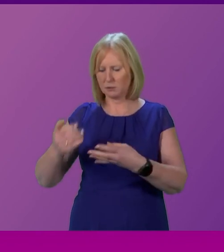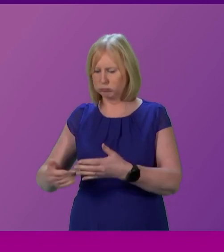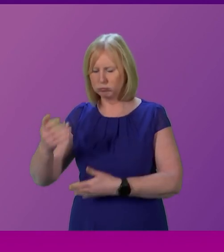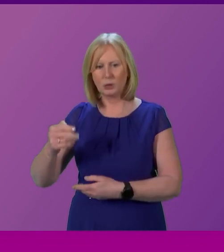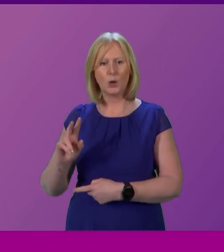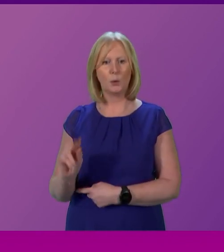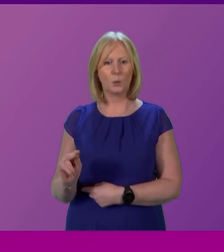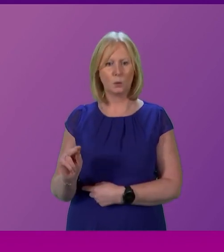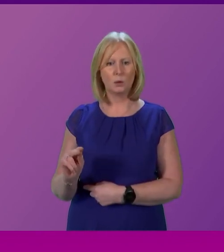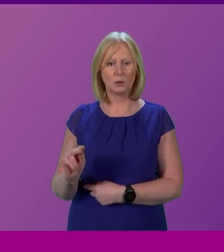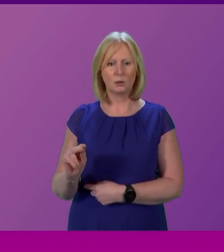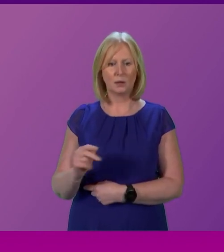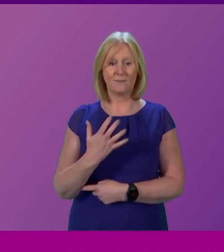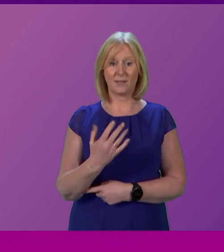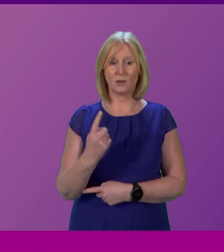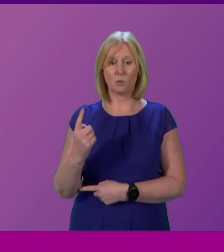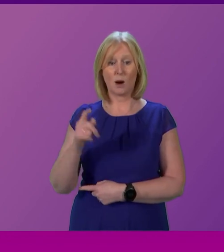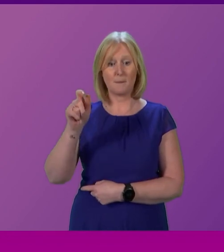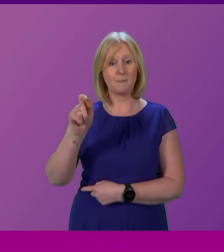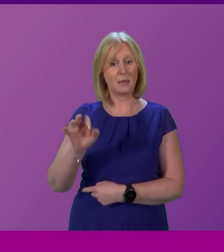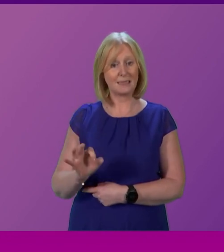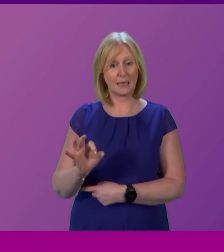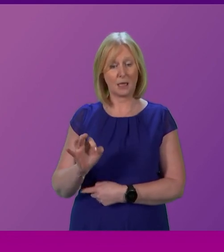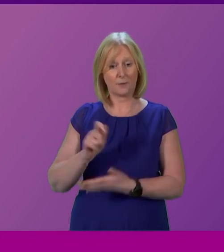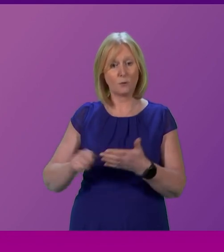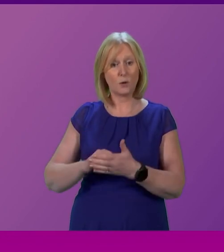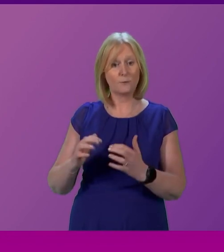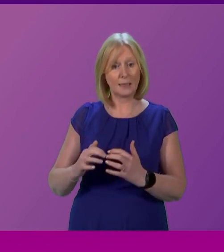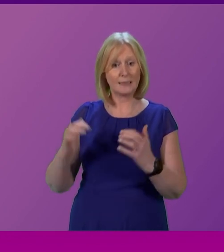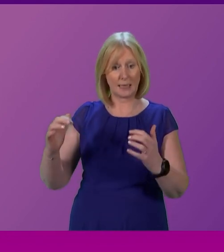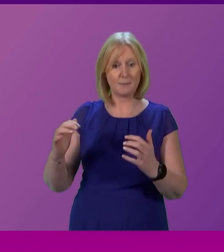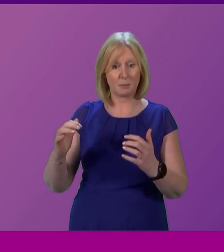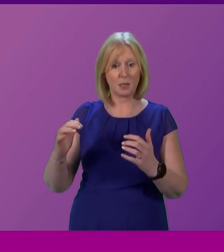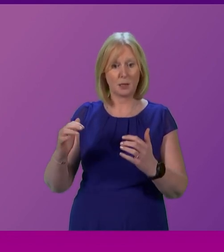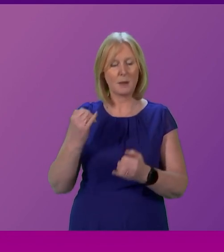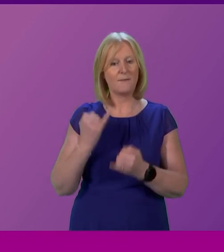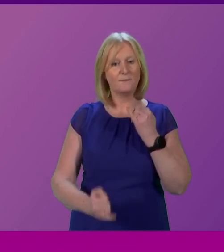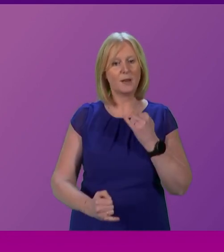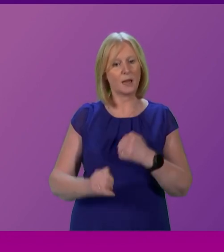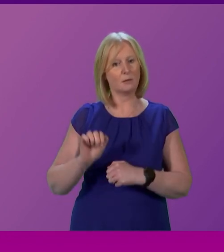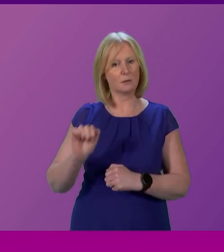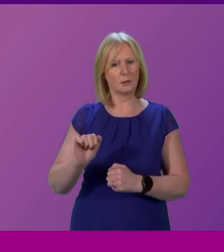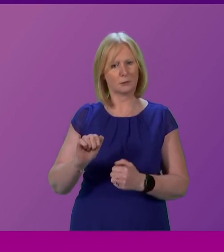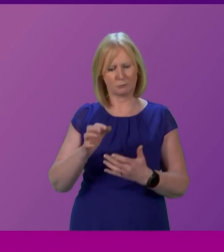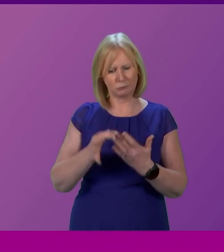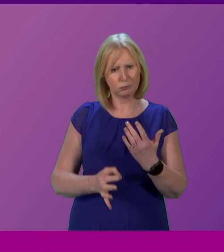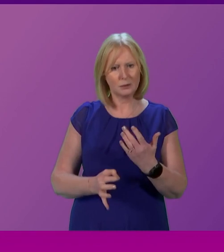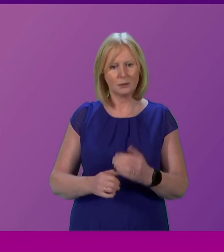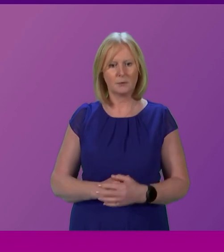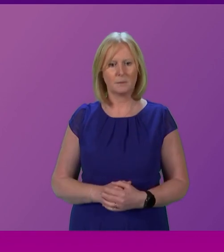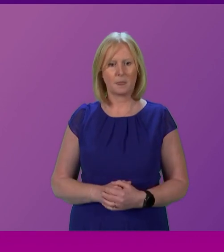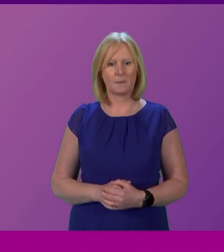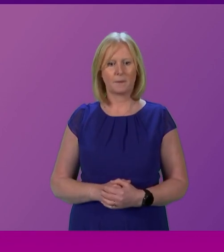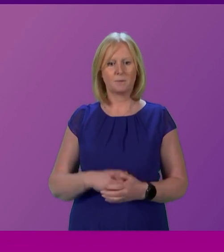In fact, 51% voted for an assembly but failed the Cunningham rule. And then there was the intervention of Tory Peer, Sir Alec